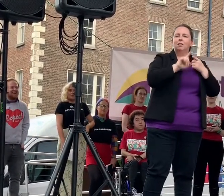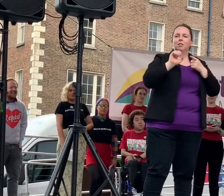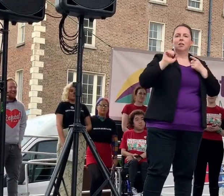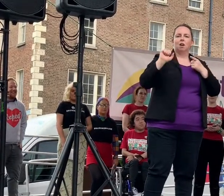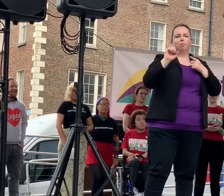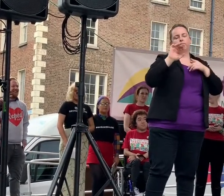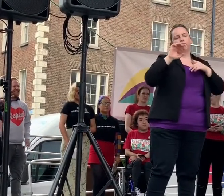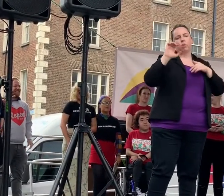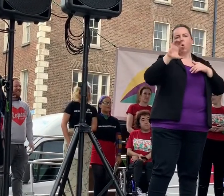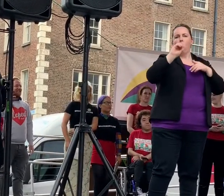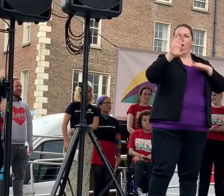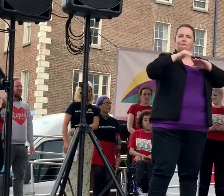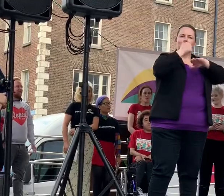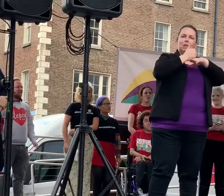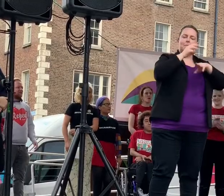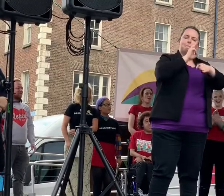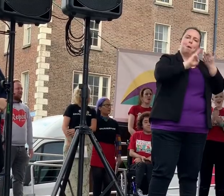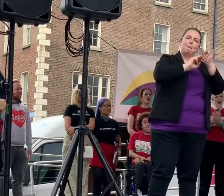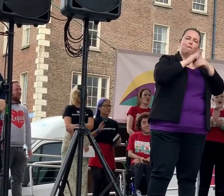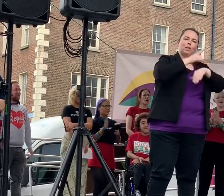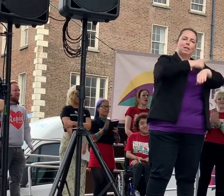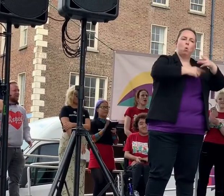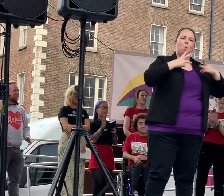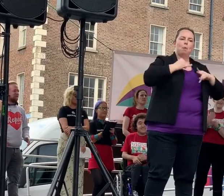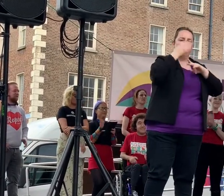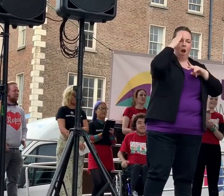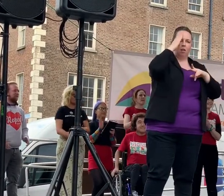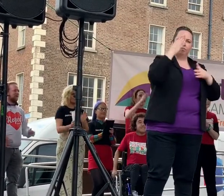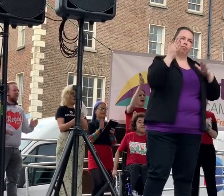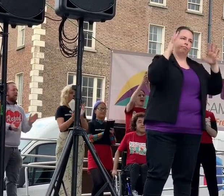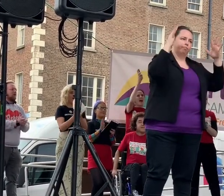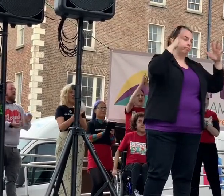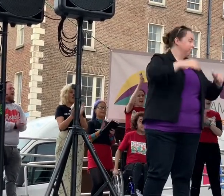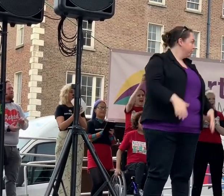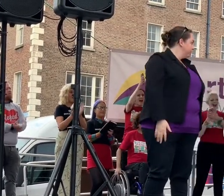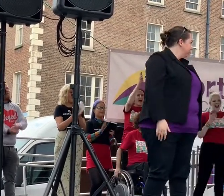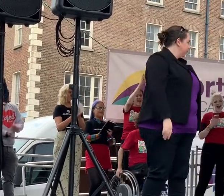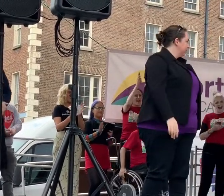-founding member of disabled women Ireland. Please give it up for Alana Murray, everybody.